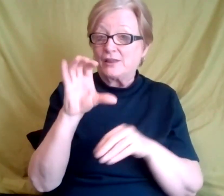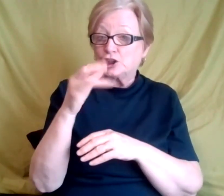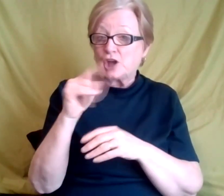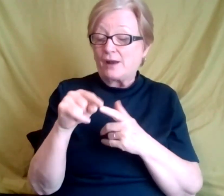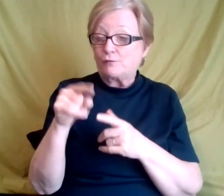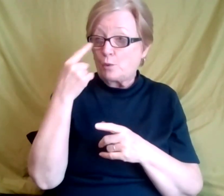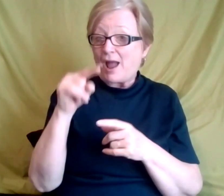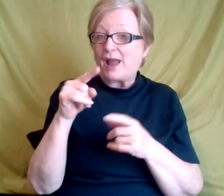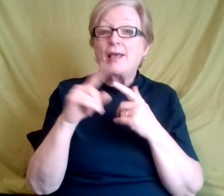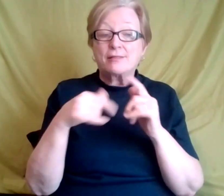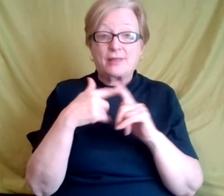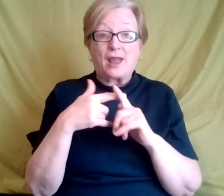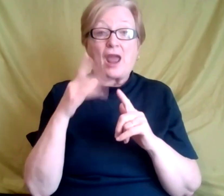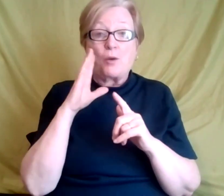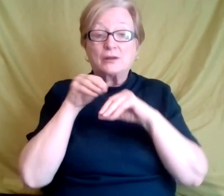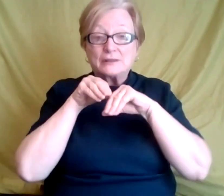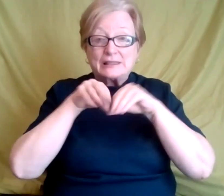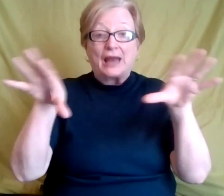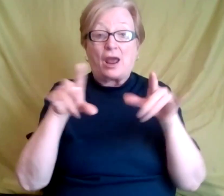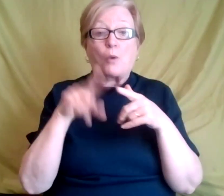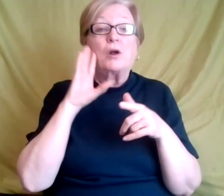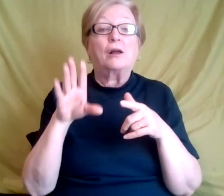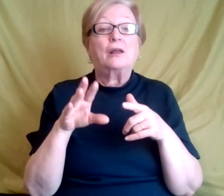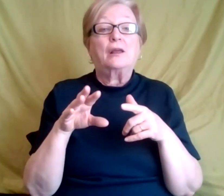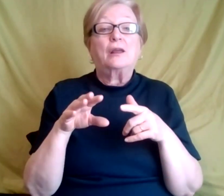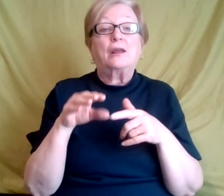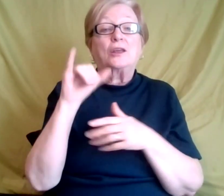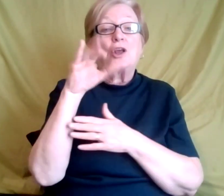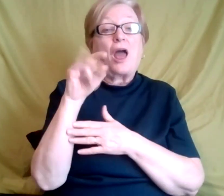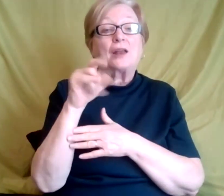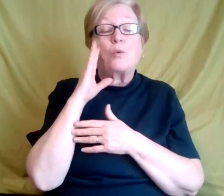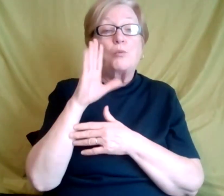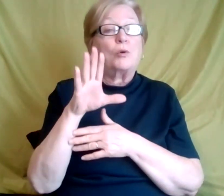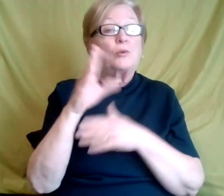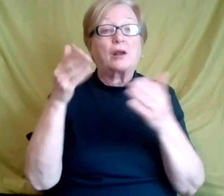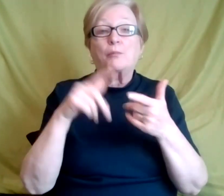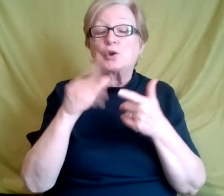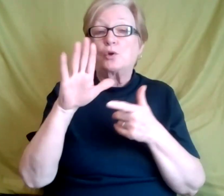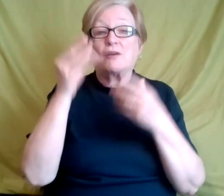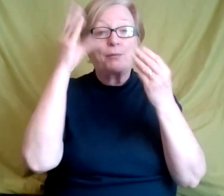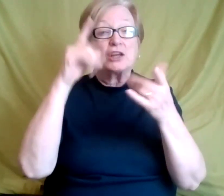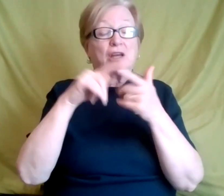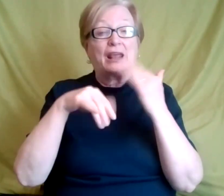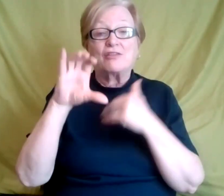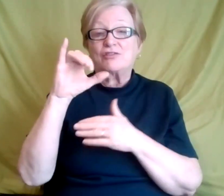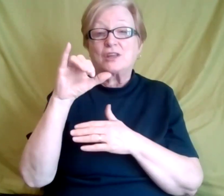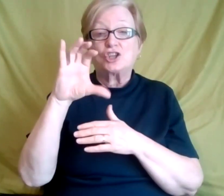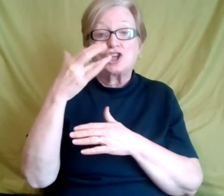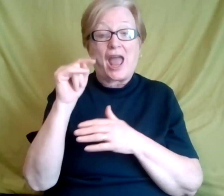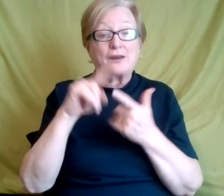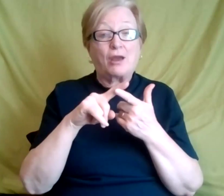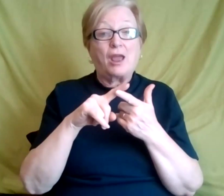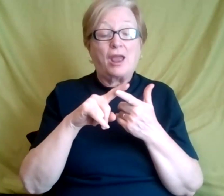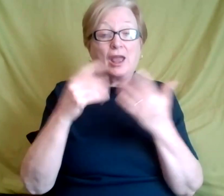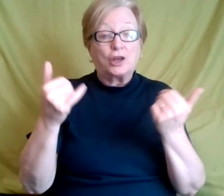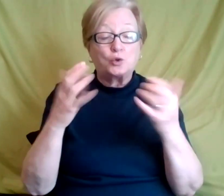Yolanda's information as well, but Yolanda, we're welcome to put your, um, information in the chat. Okay. Do I have time? Do I put it in